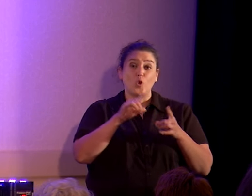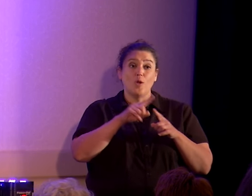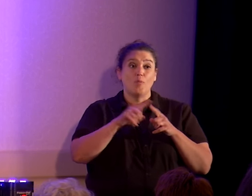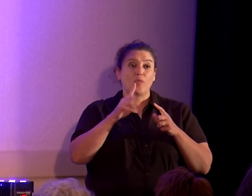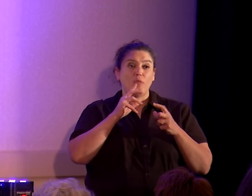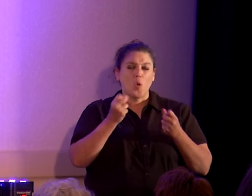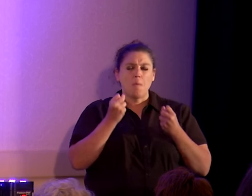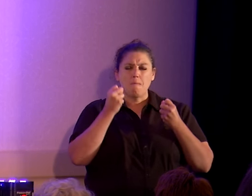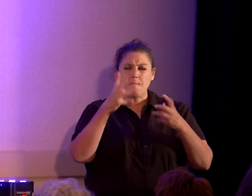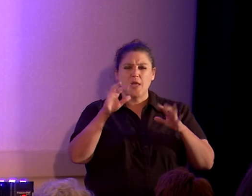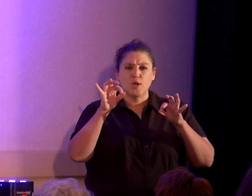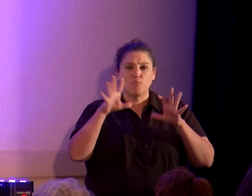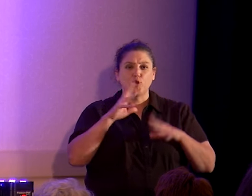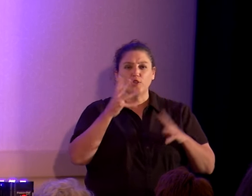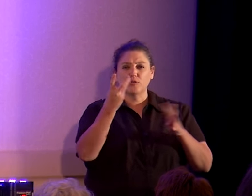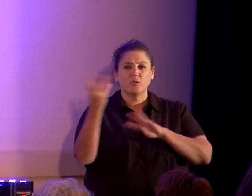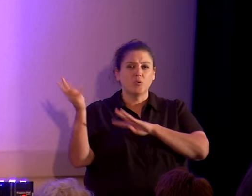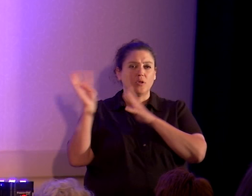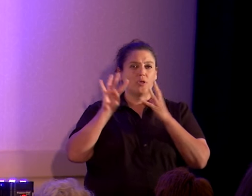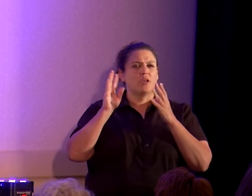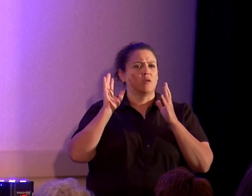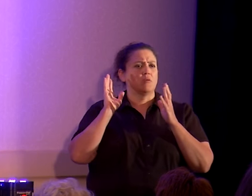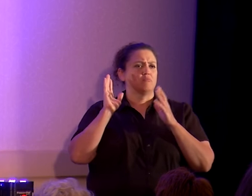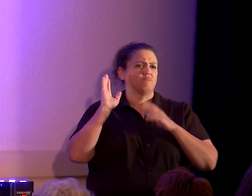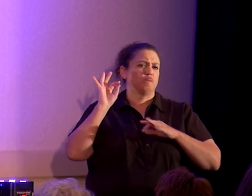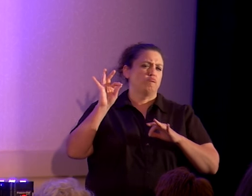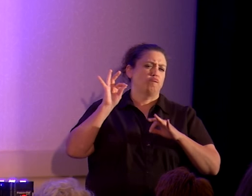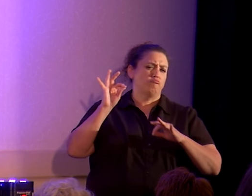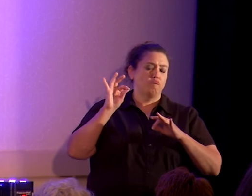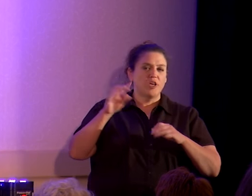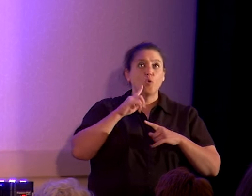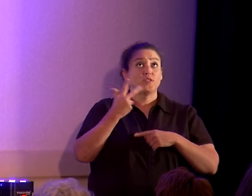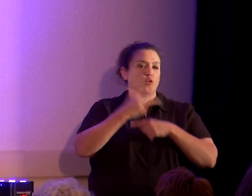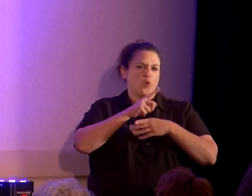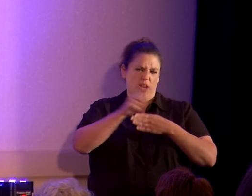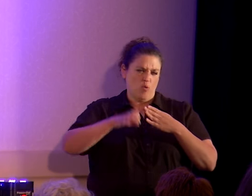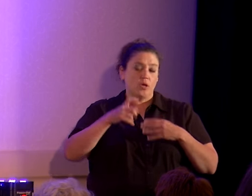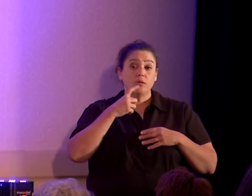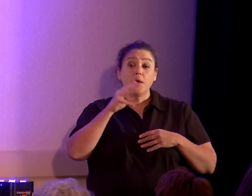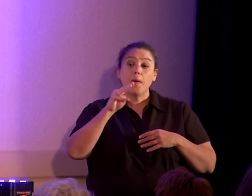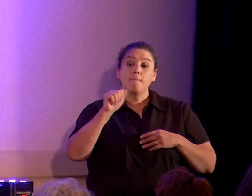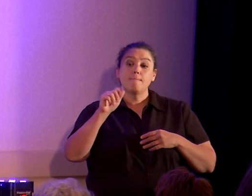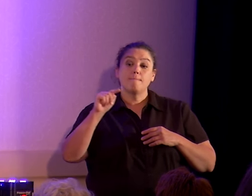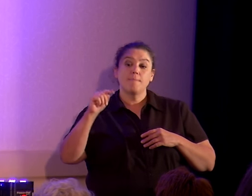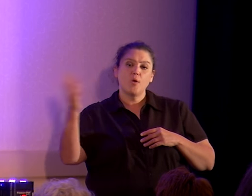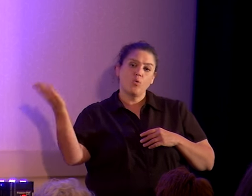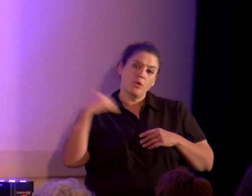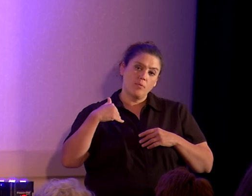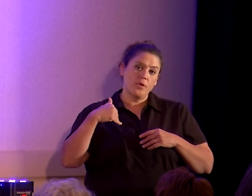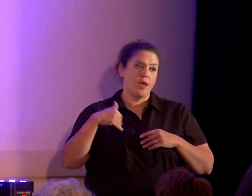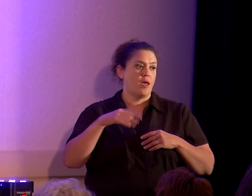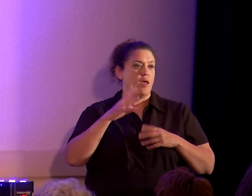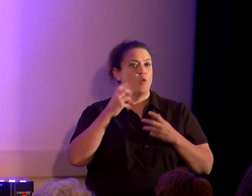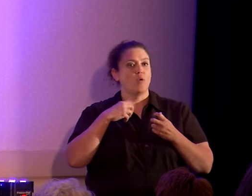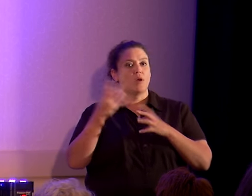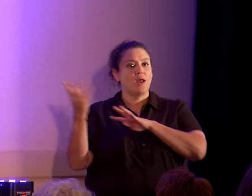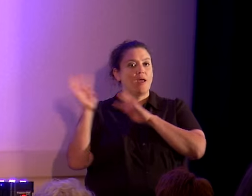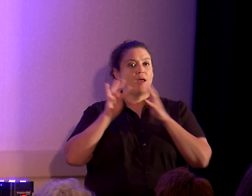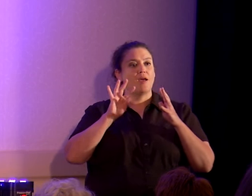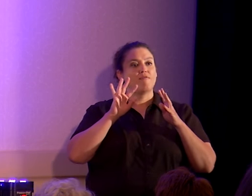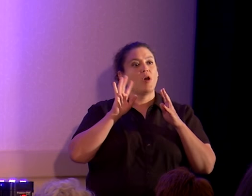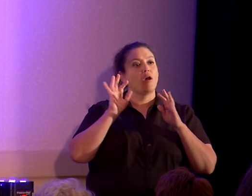get up to speak. It was a three-day weekend. And they said, Matt, will you come down? We're going to have our lectureship. We would like you to participate.